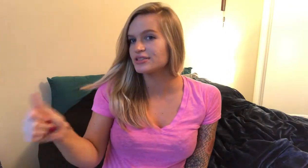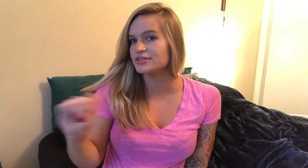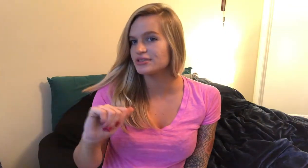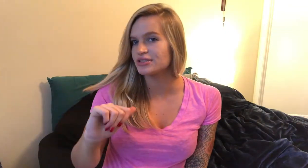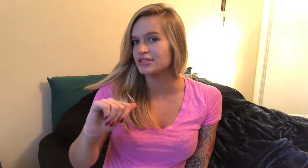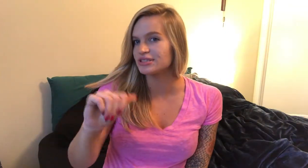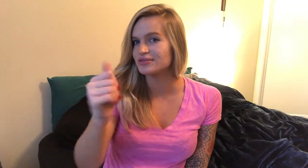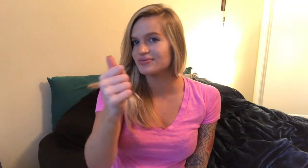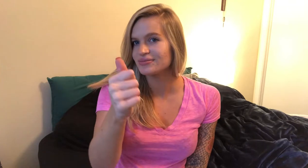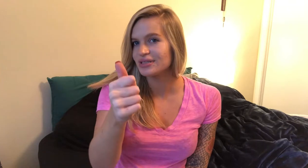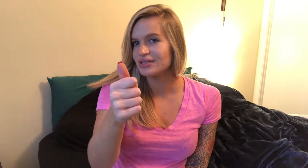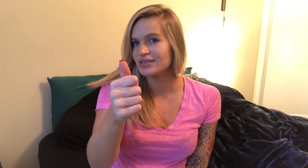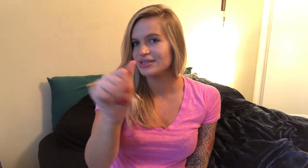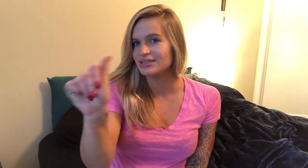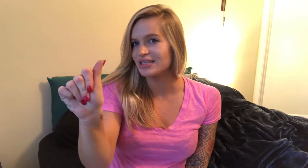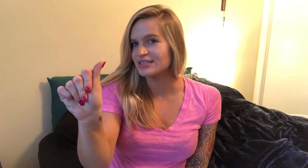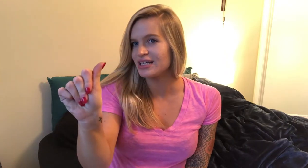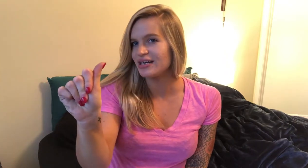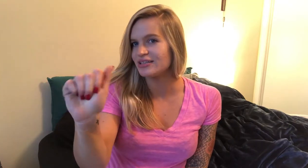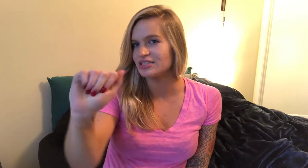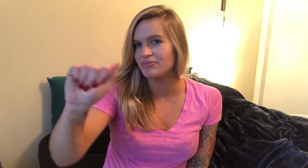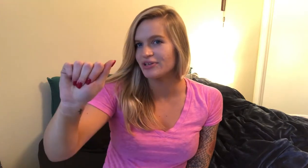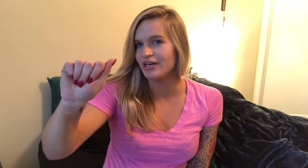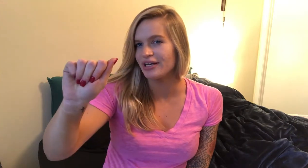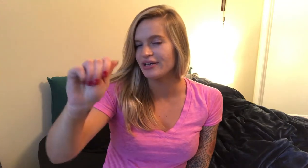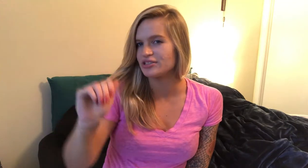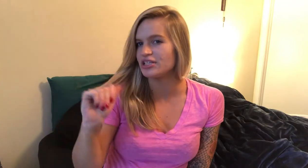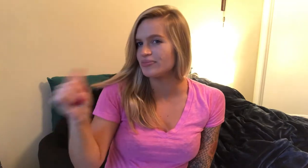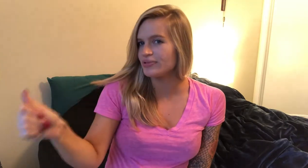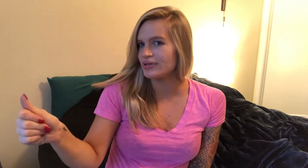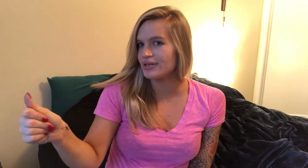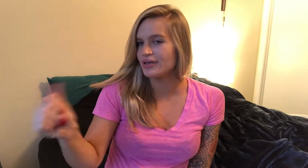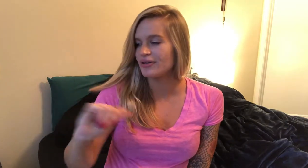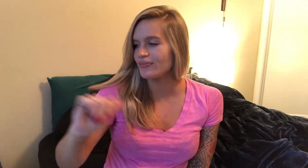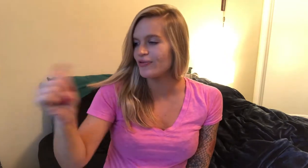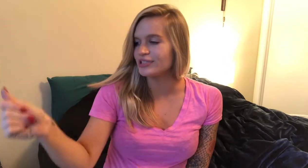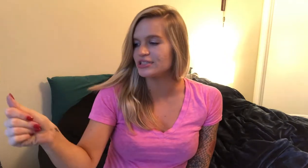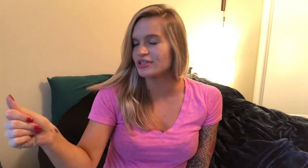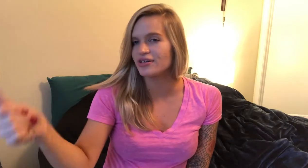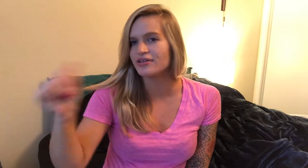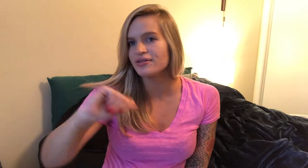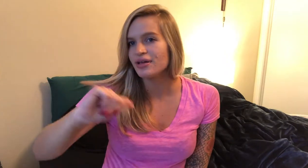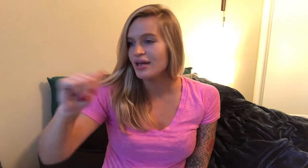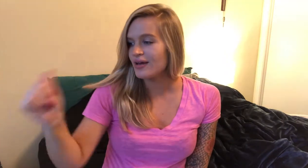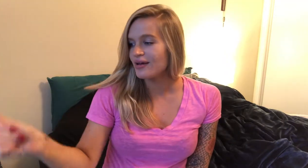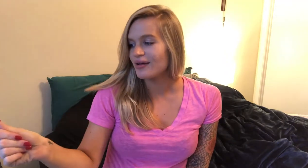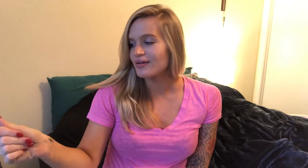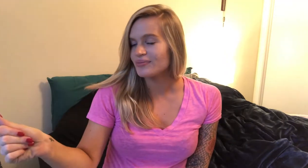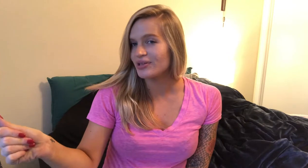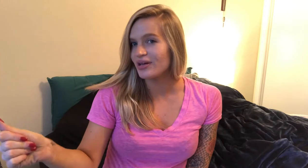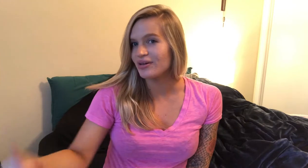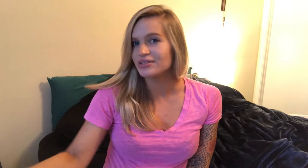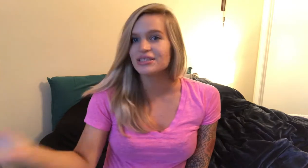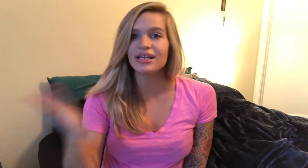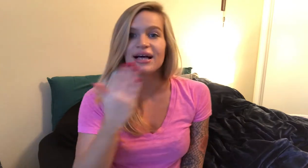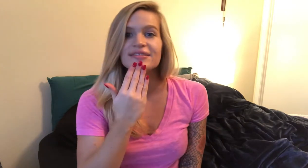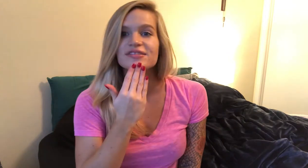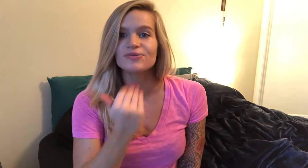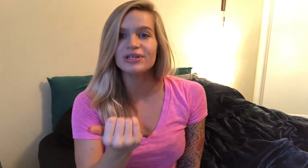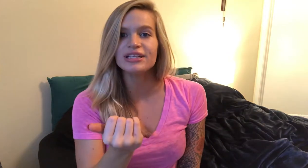so this is like a ten hand shape or an a hand shape point to the girl belongs to that sweet